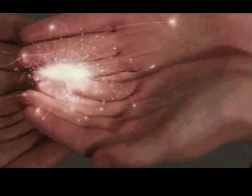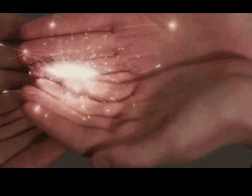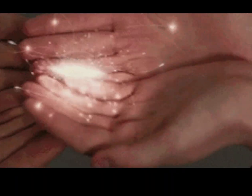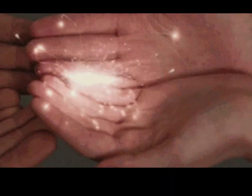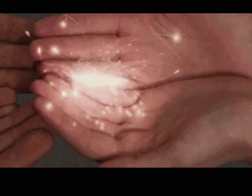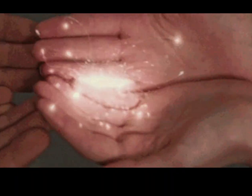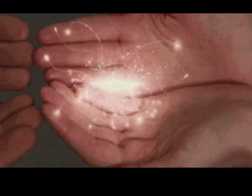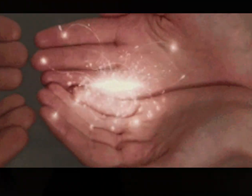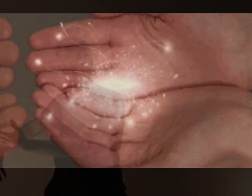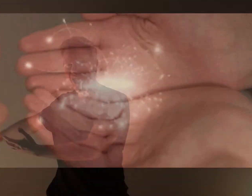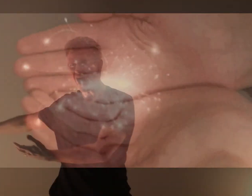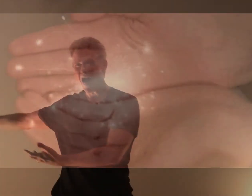Compassion